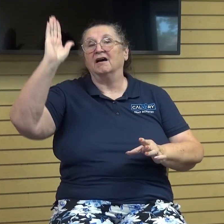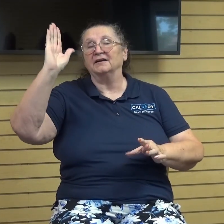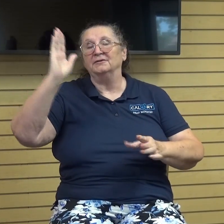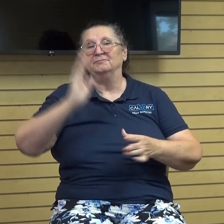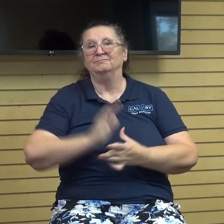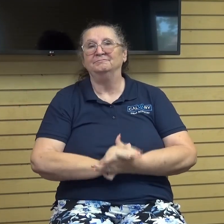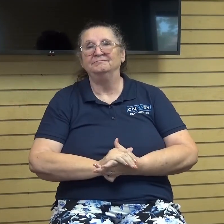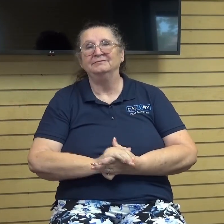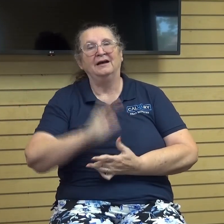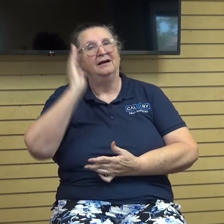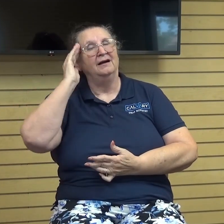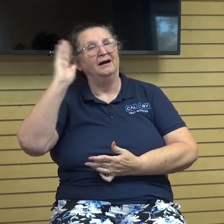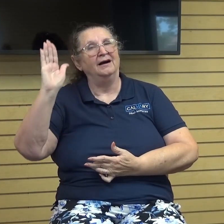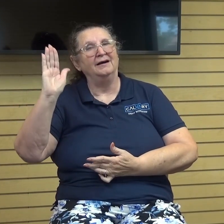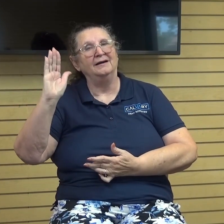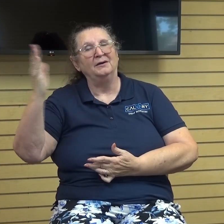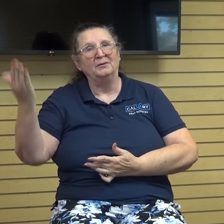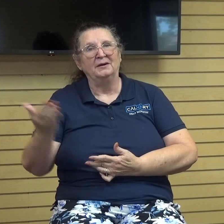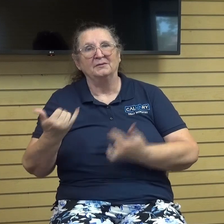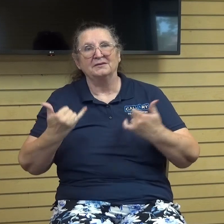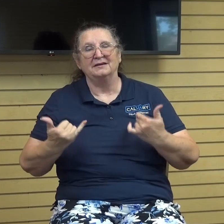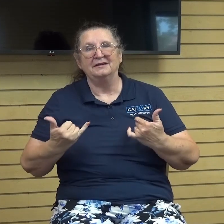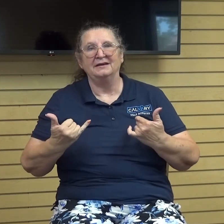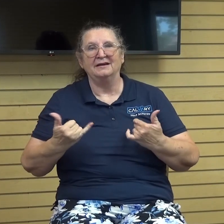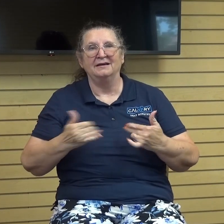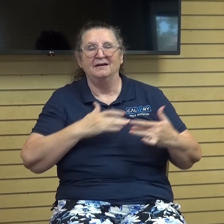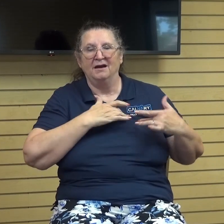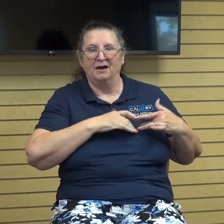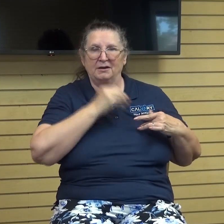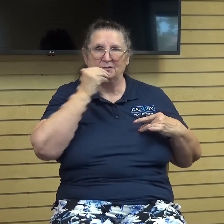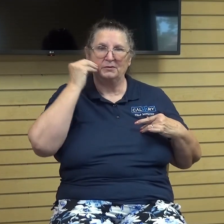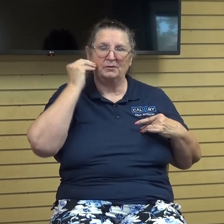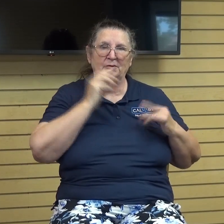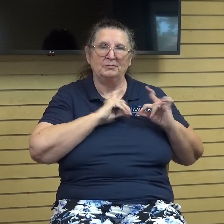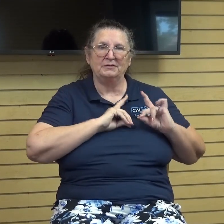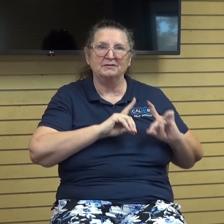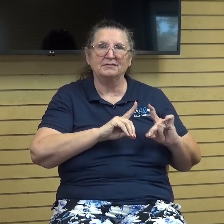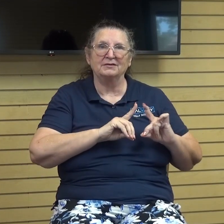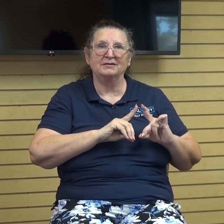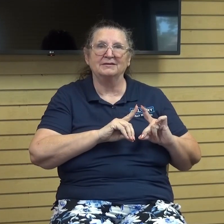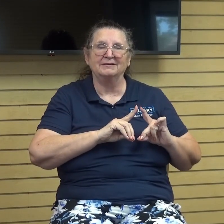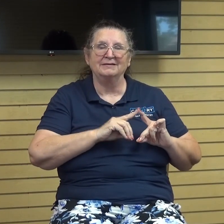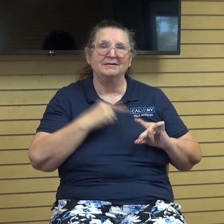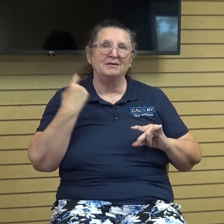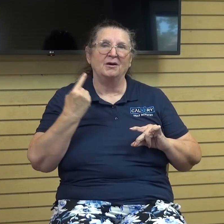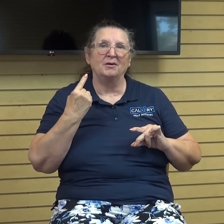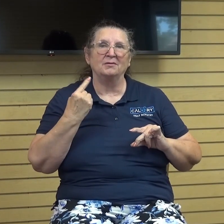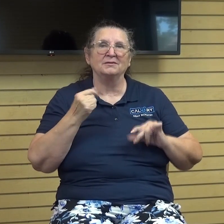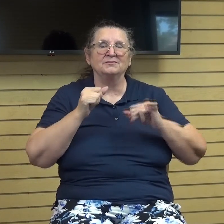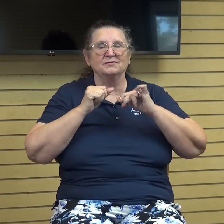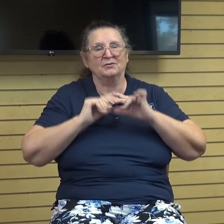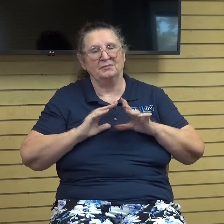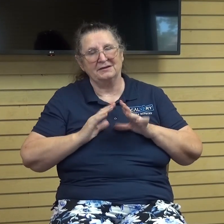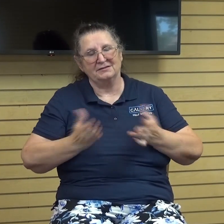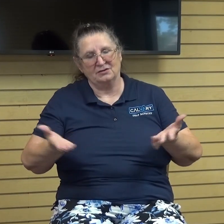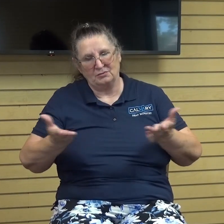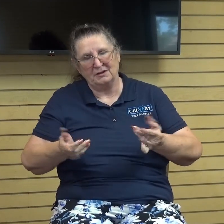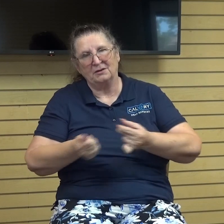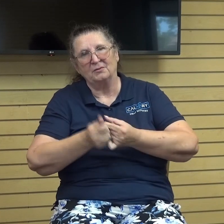everyone and welcome to today's heart to home devotional as always it is a blessing to be here with you as